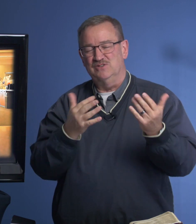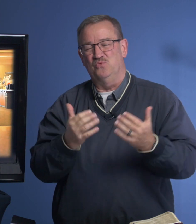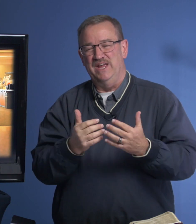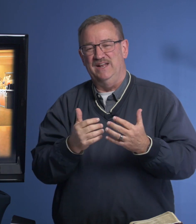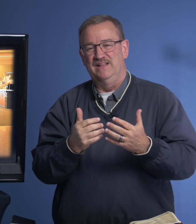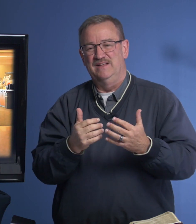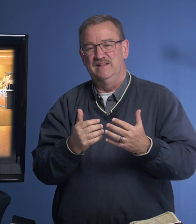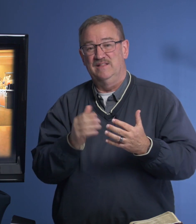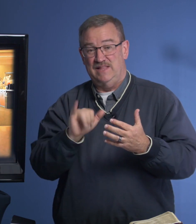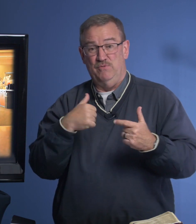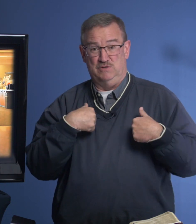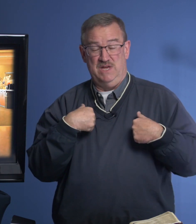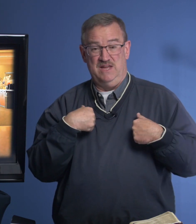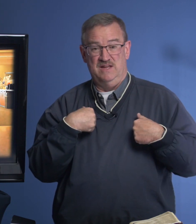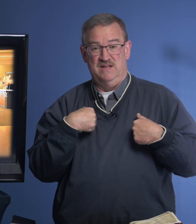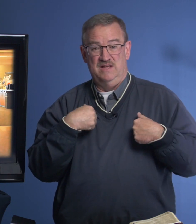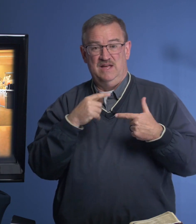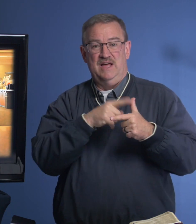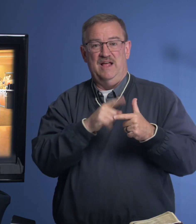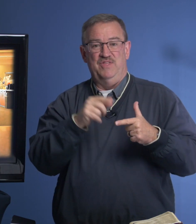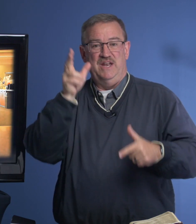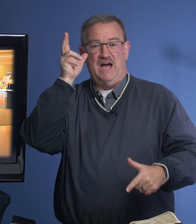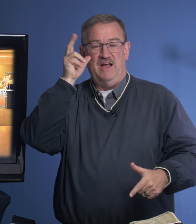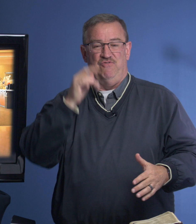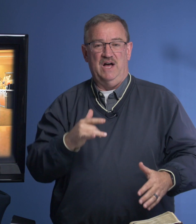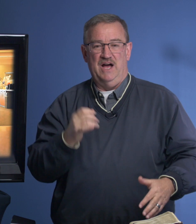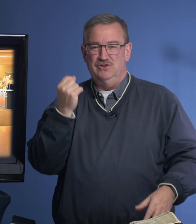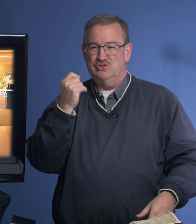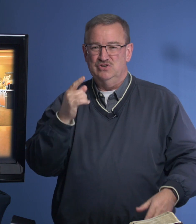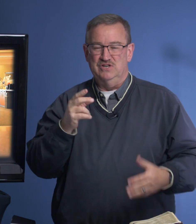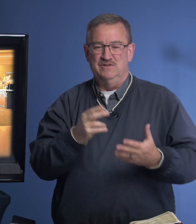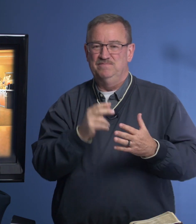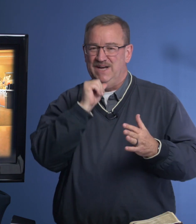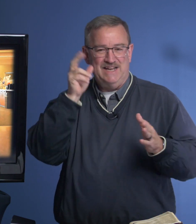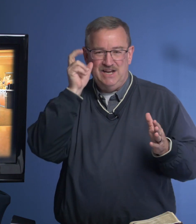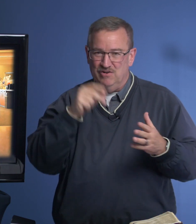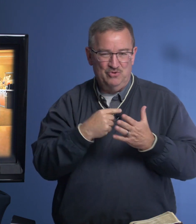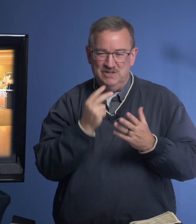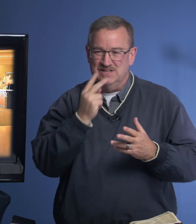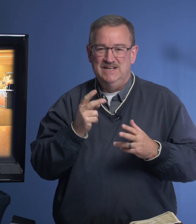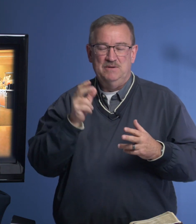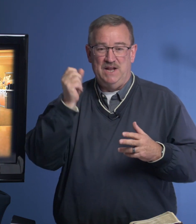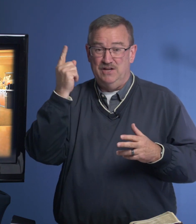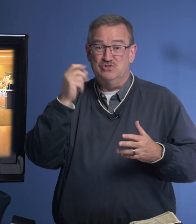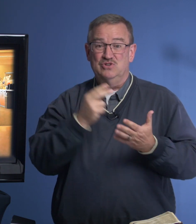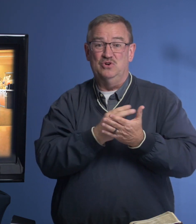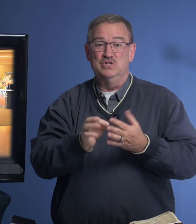just wait. That was me. And then I understood. I didn't hear a voice, but I understood the Holy